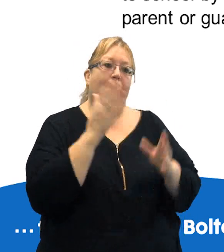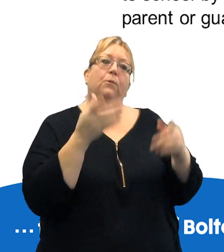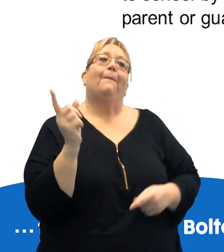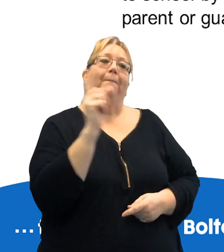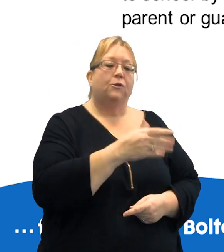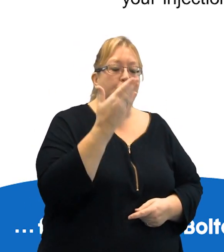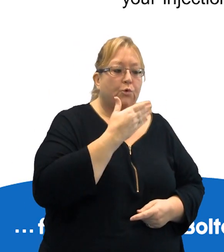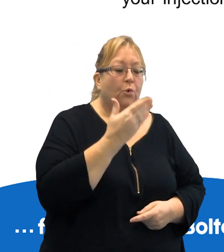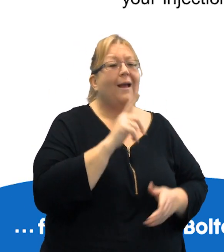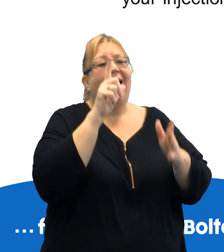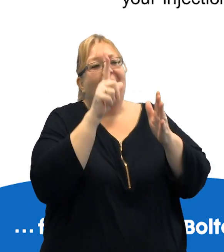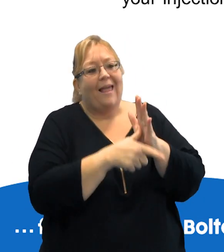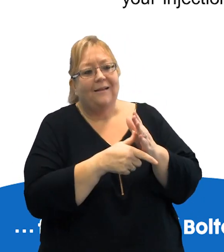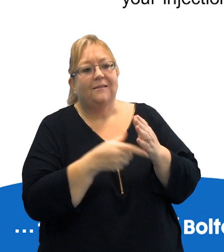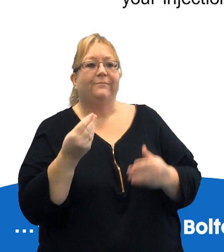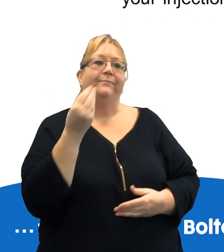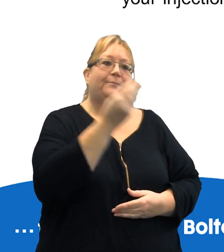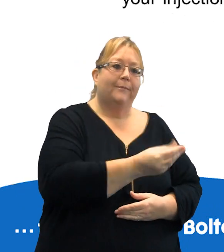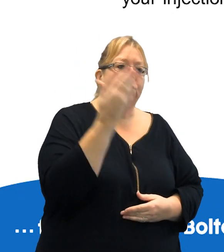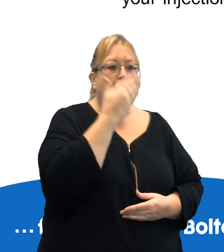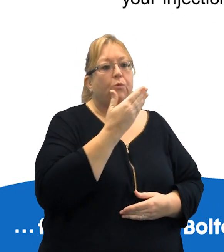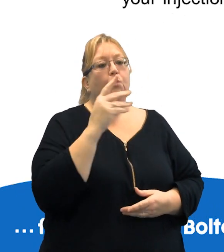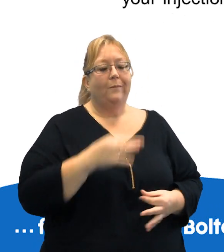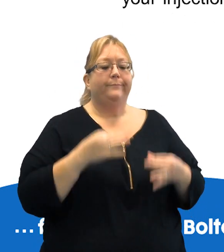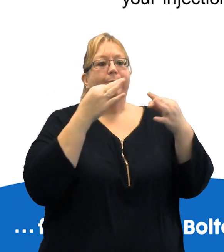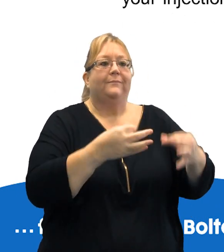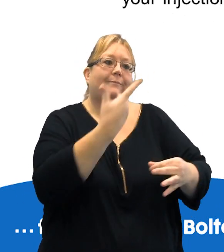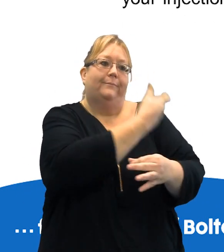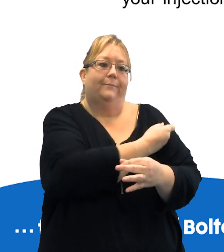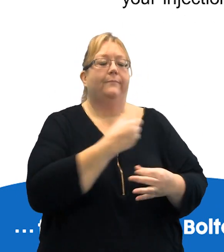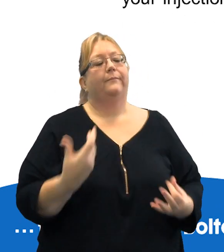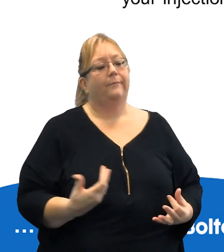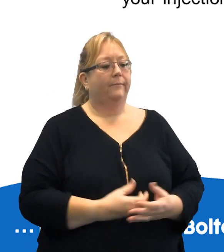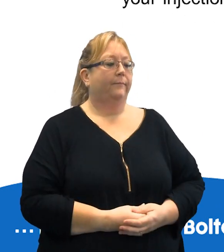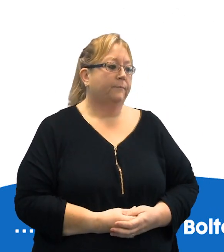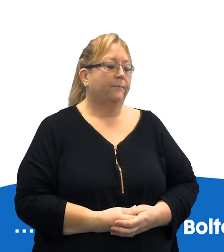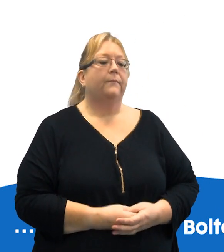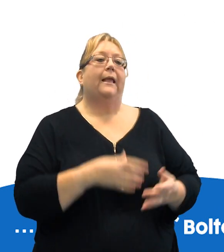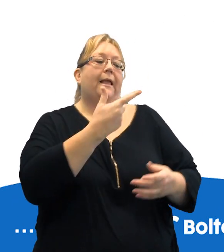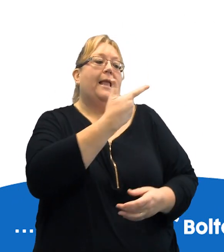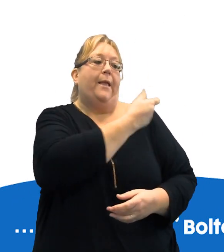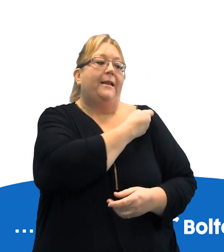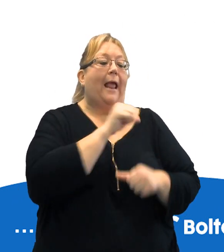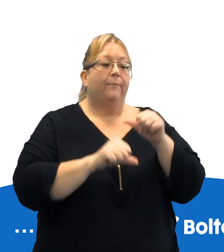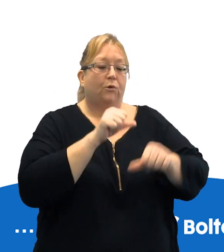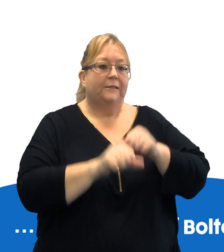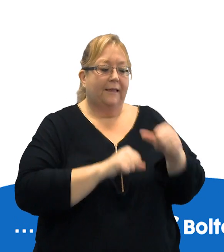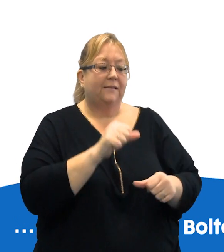injections. Late returns may result in a delay to you getting your injections. The immunisation process. The